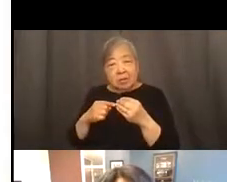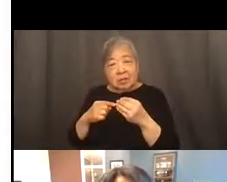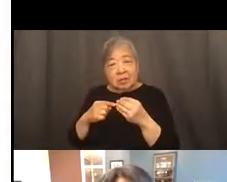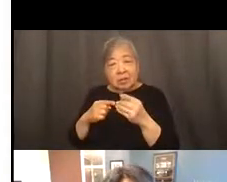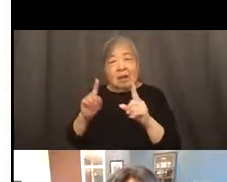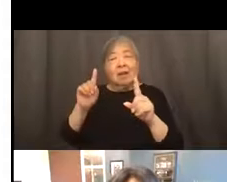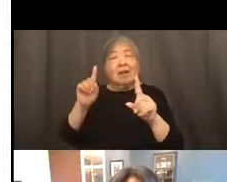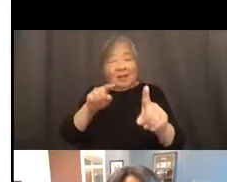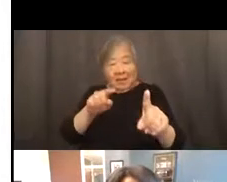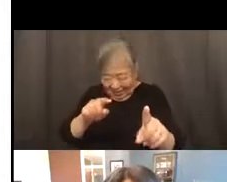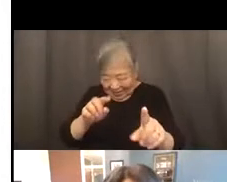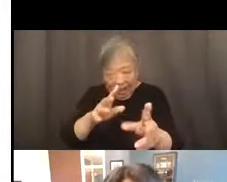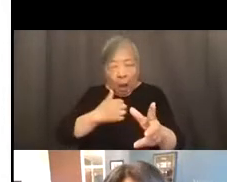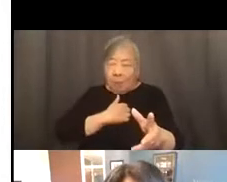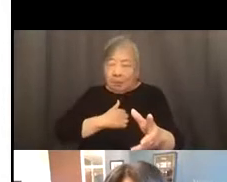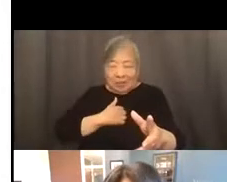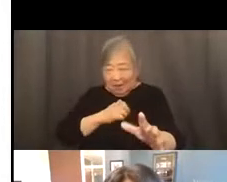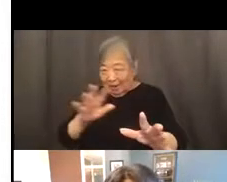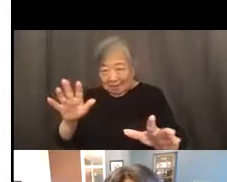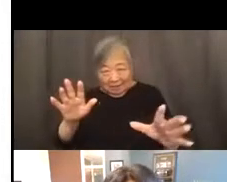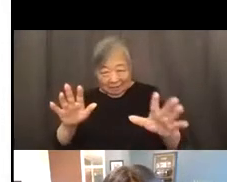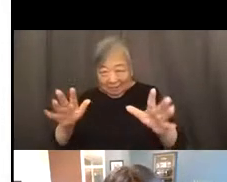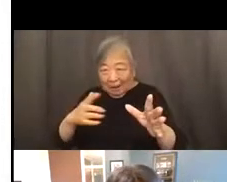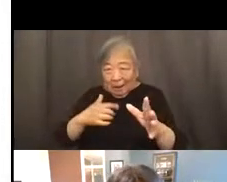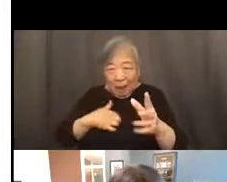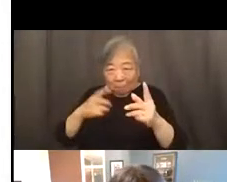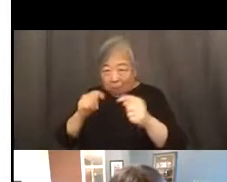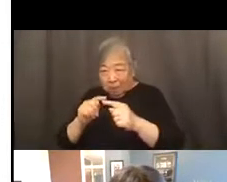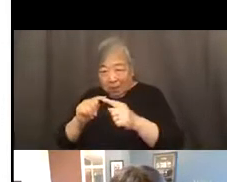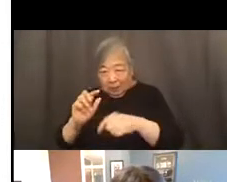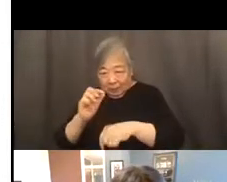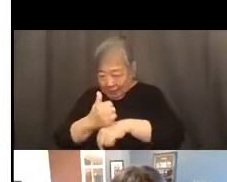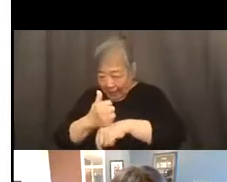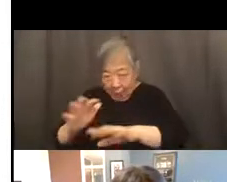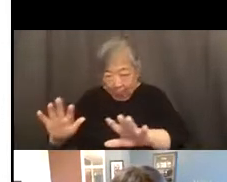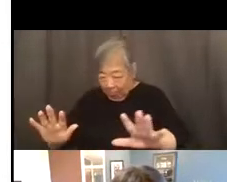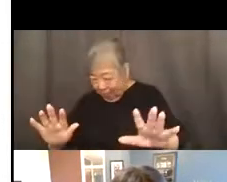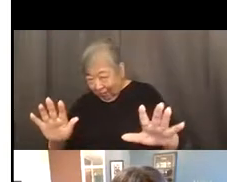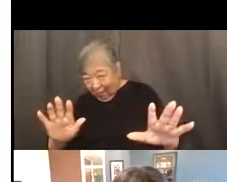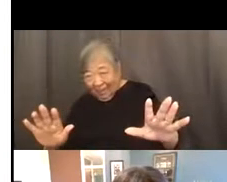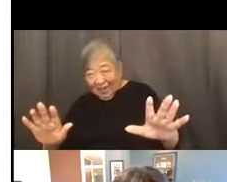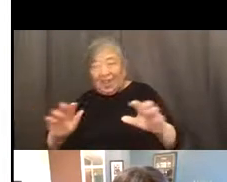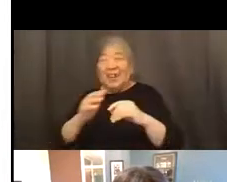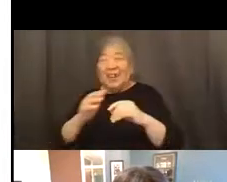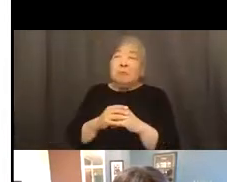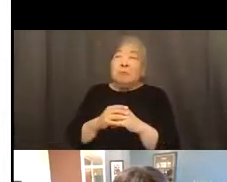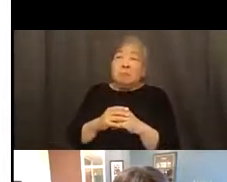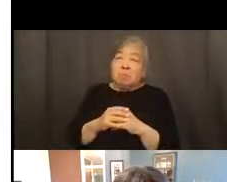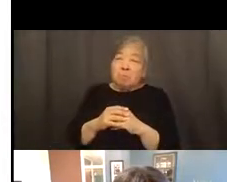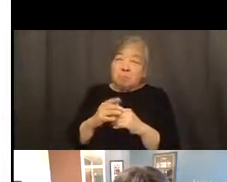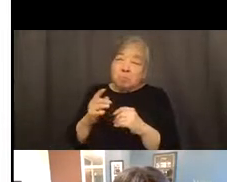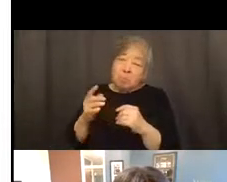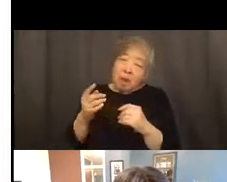Okay, there. There we go. I'm sorry. I'm trying to get things that situated. I just wanted to